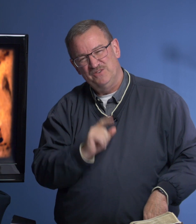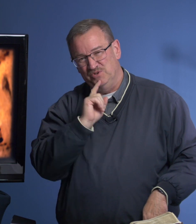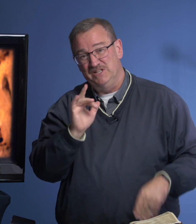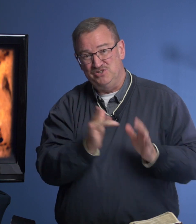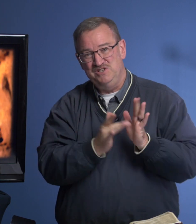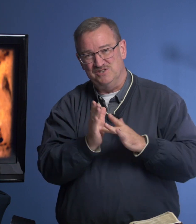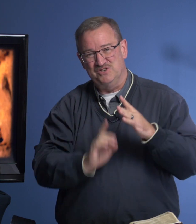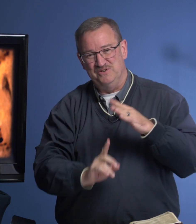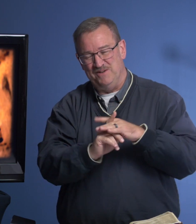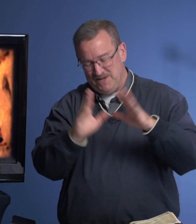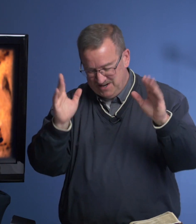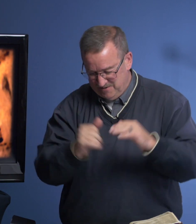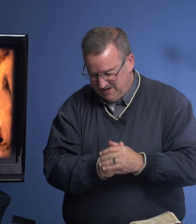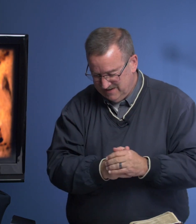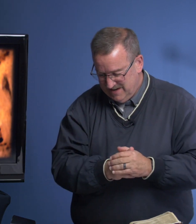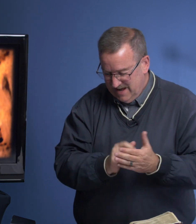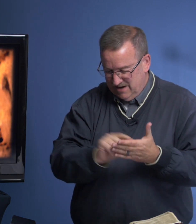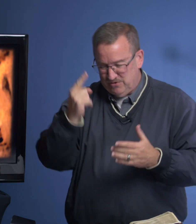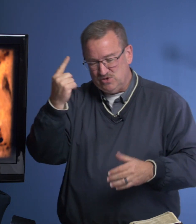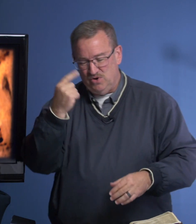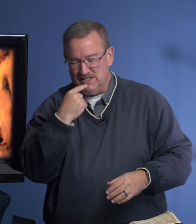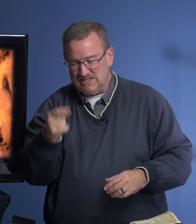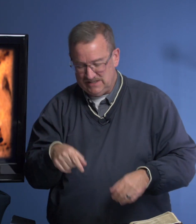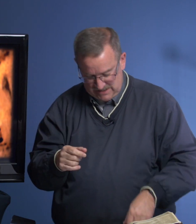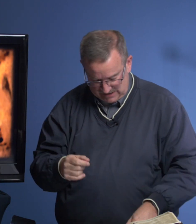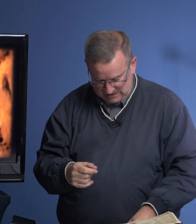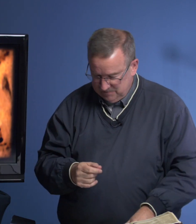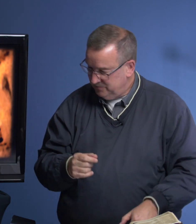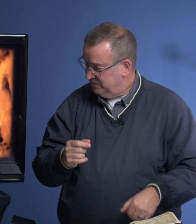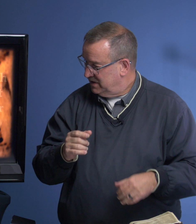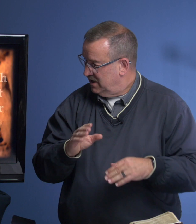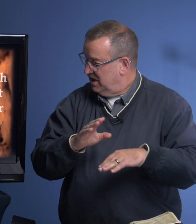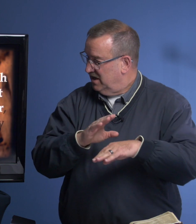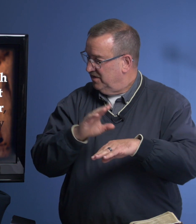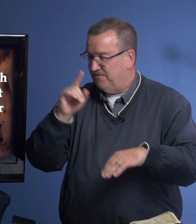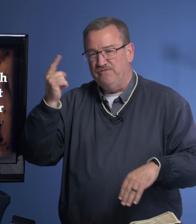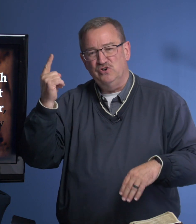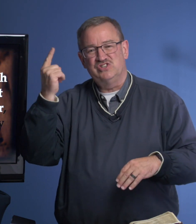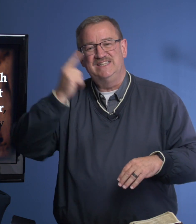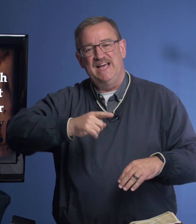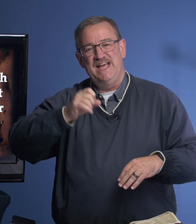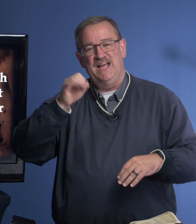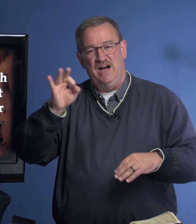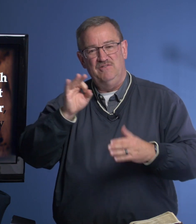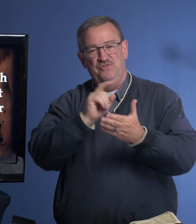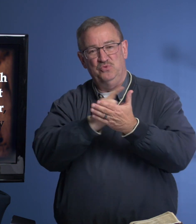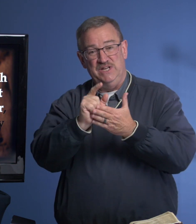Really, Jesus showed up. But anyway, in verse 1, it says this, The first day of the week,